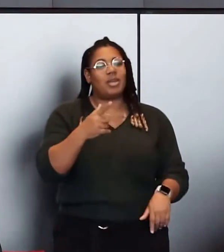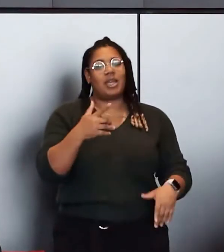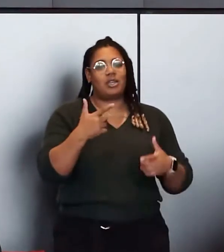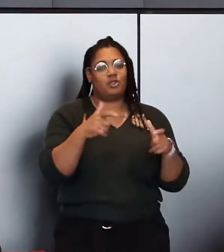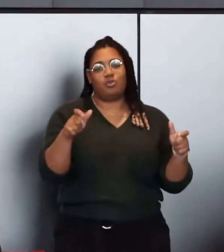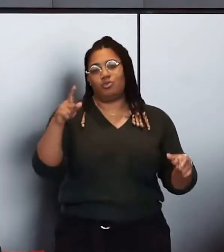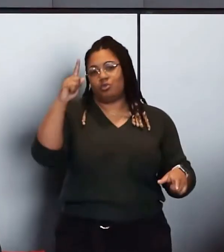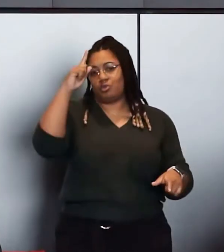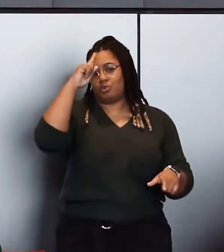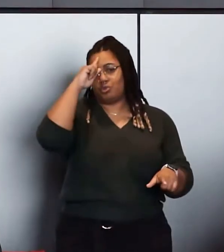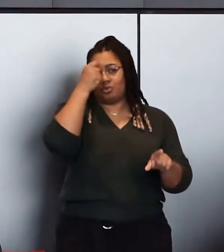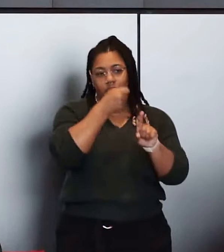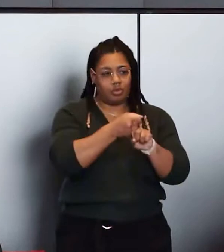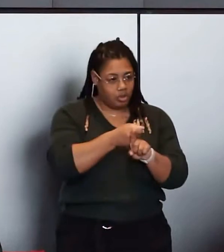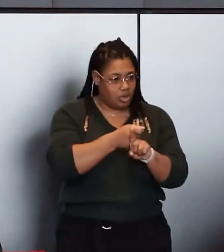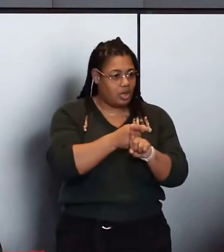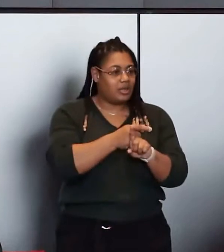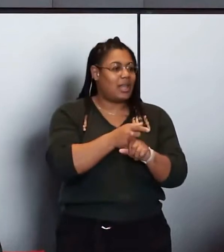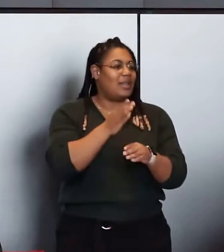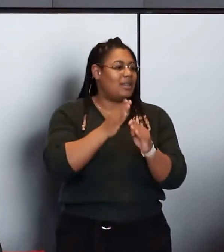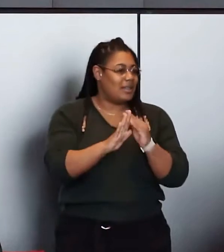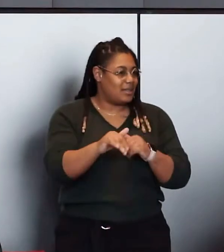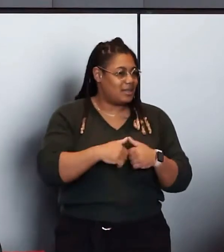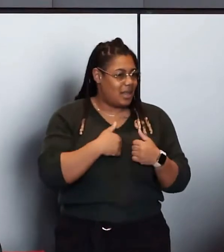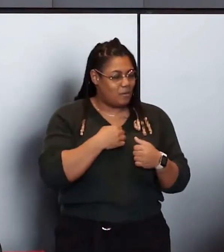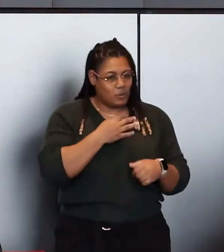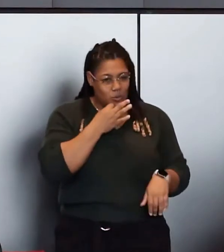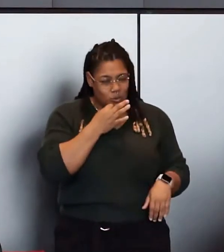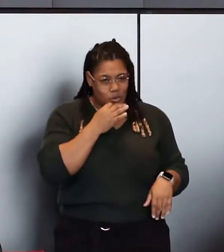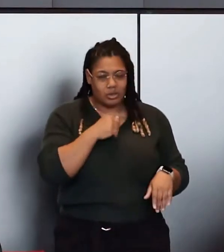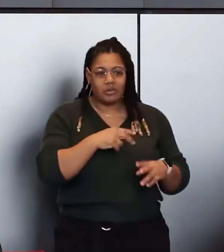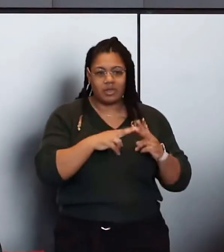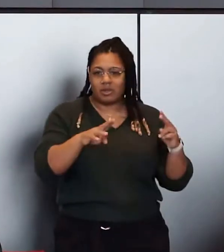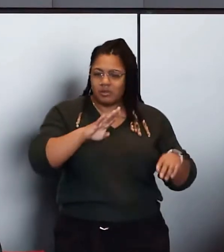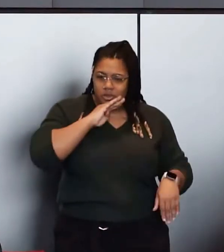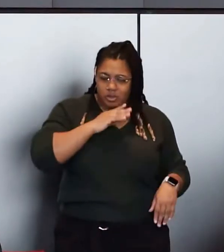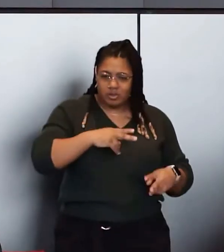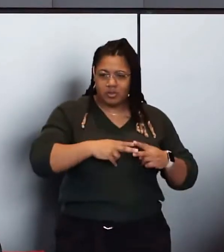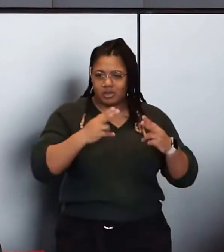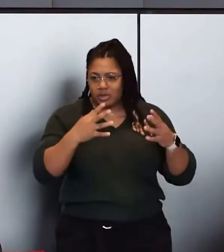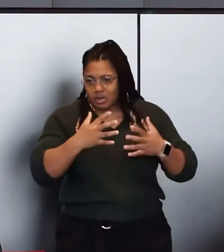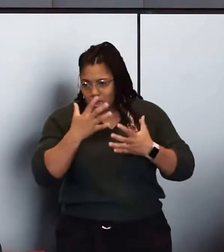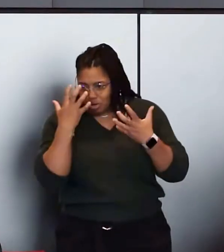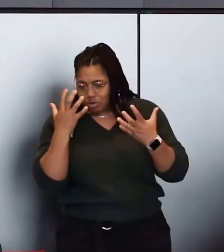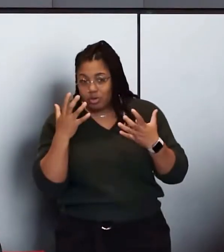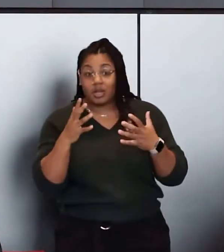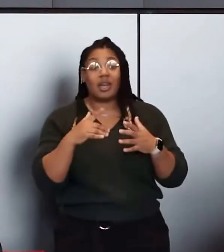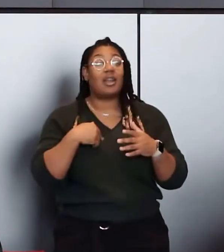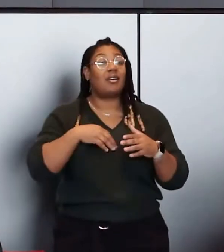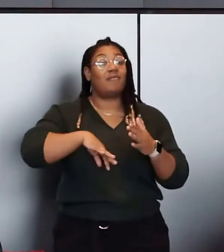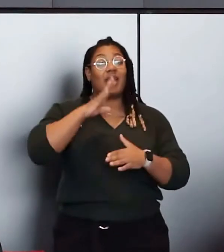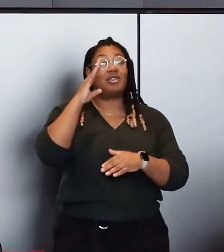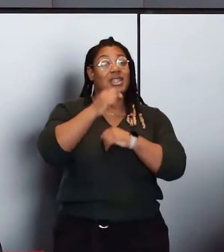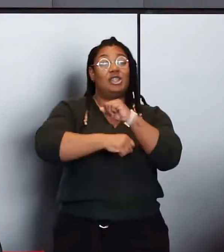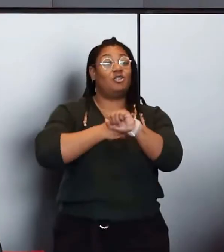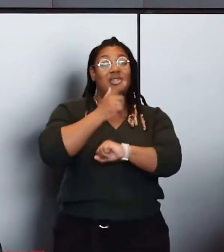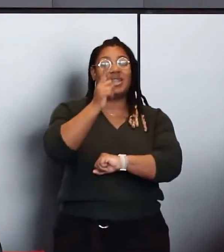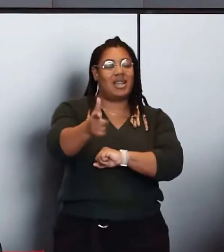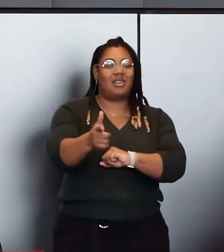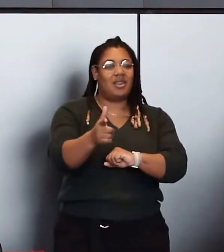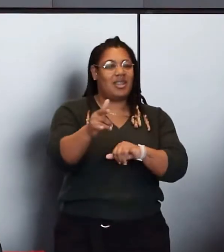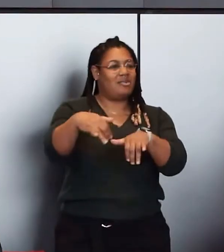that ended his life too soon. And I was frustrated and I was angry when I saw that years later the status quo hadn't changed.